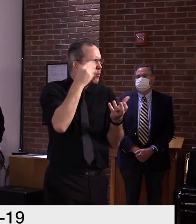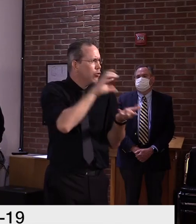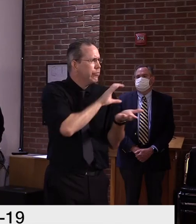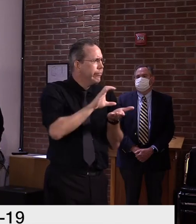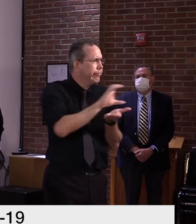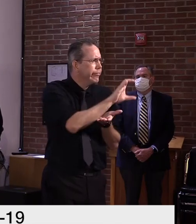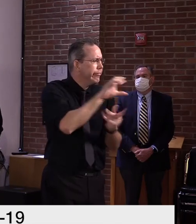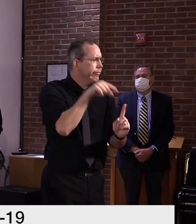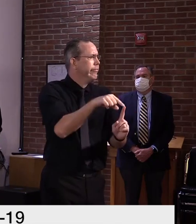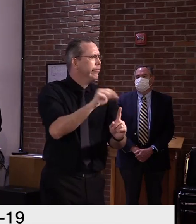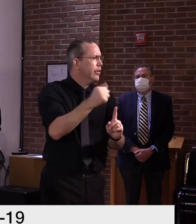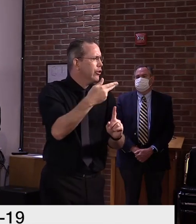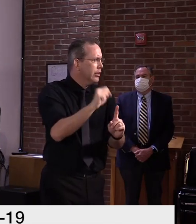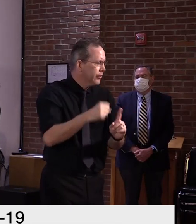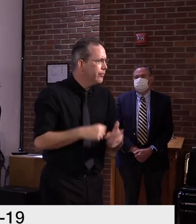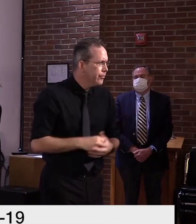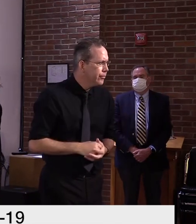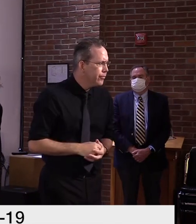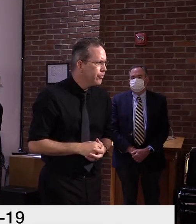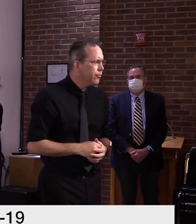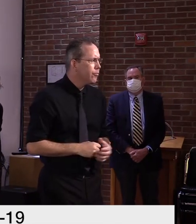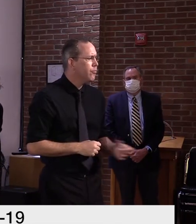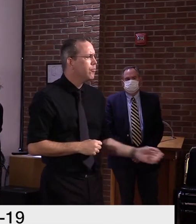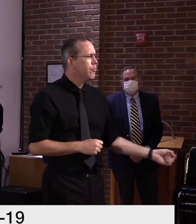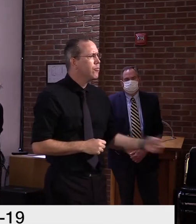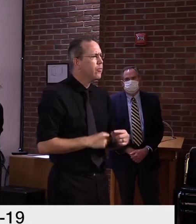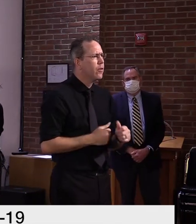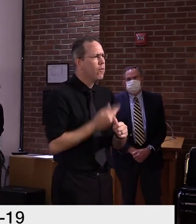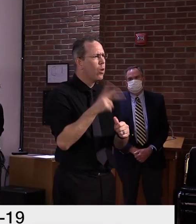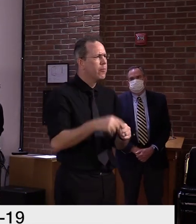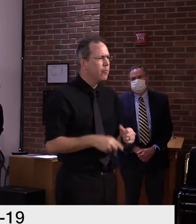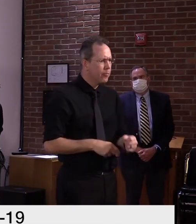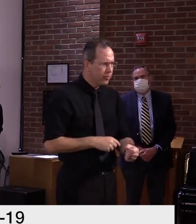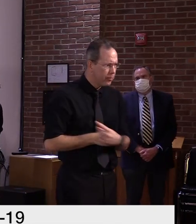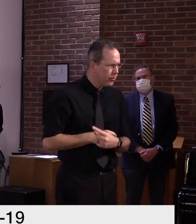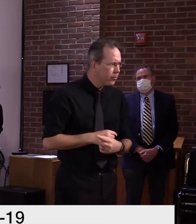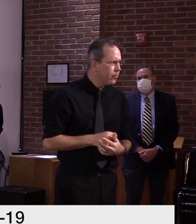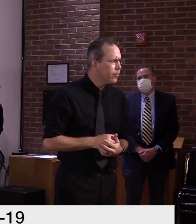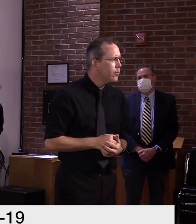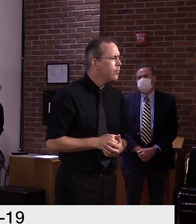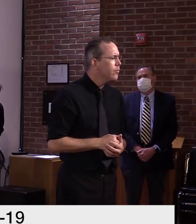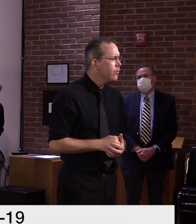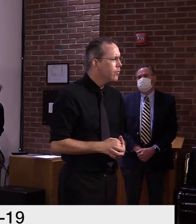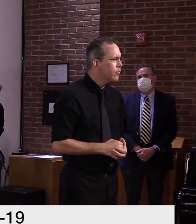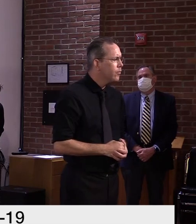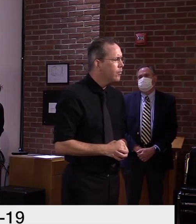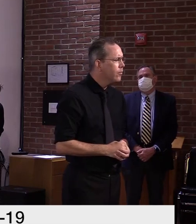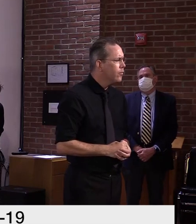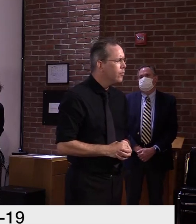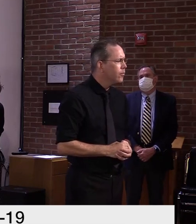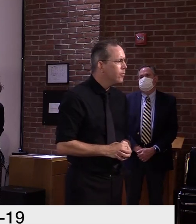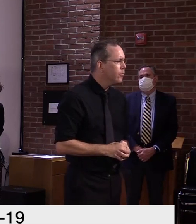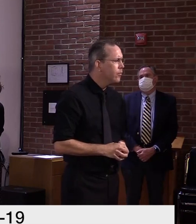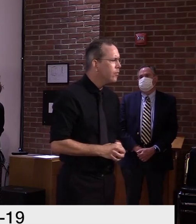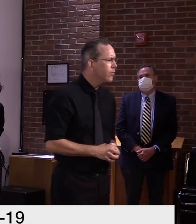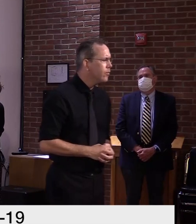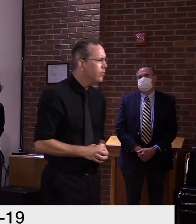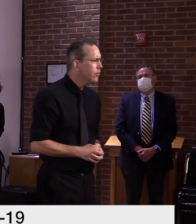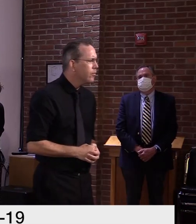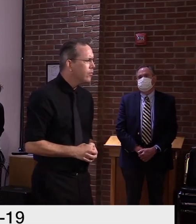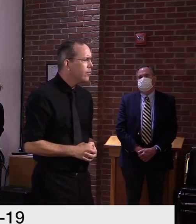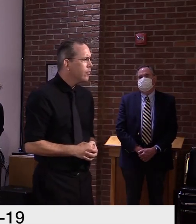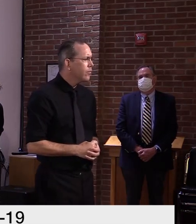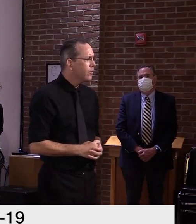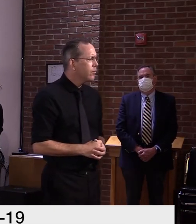But Vermont's data doesn't go through the states then. It goes directly from hospitals to the federal government.